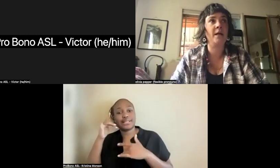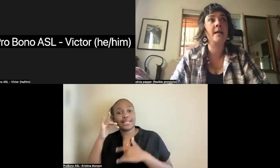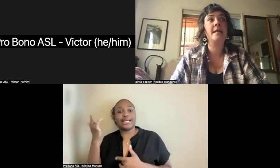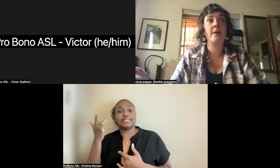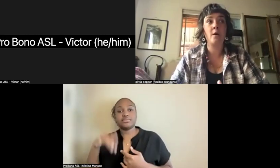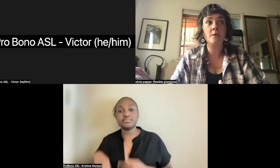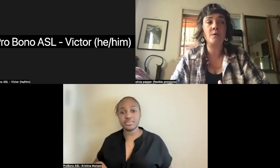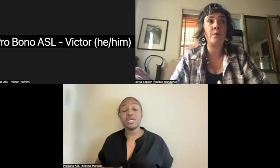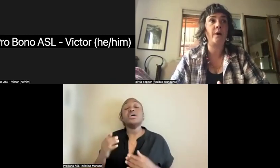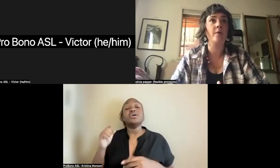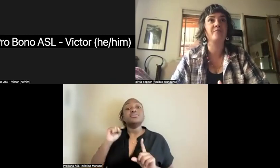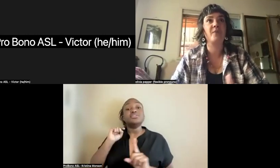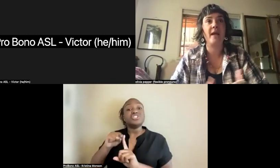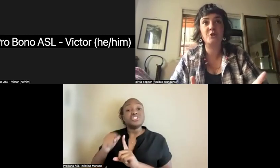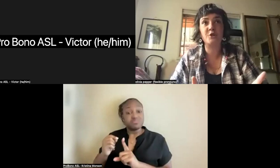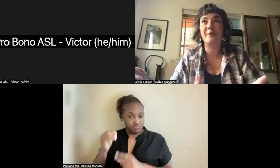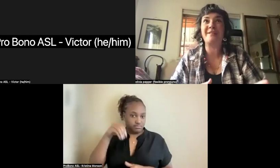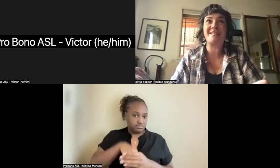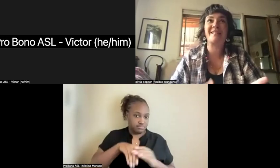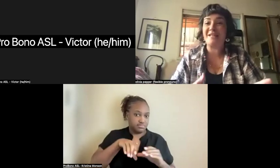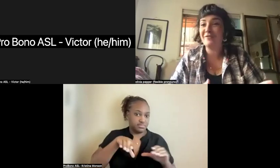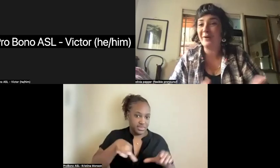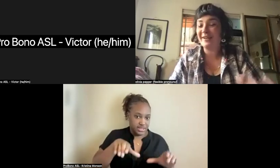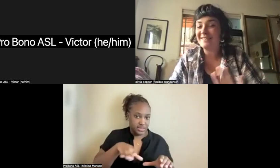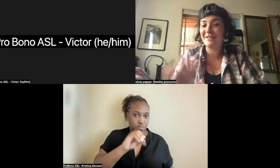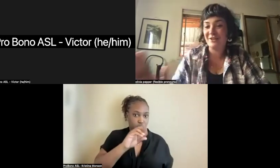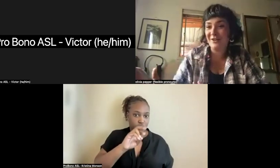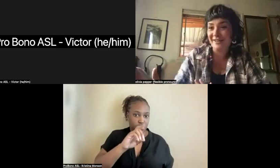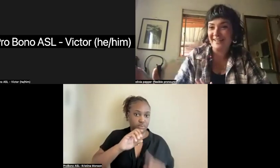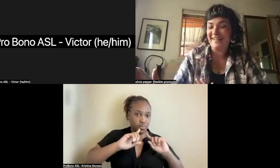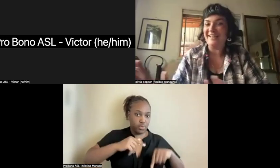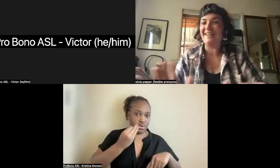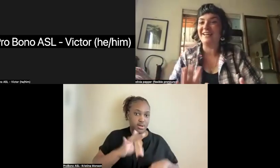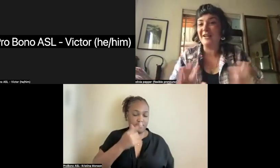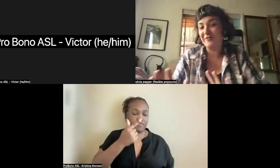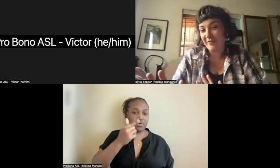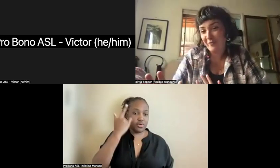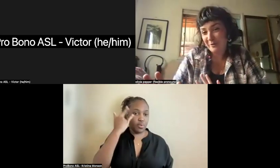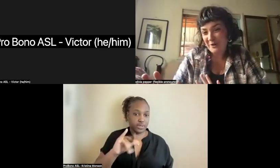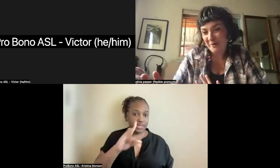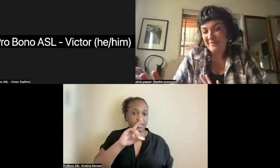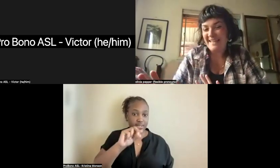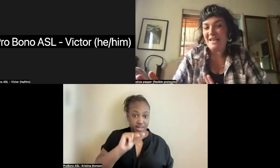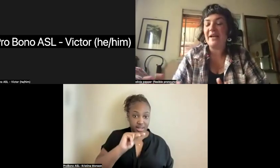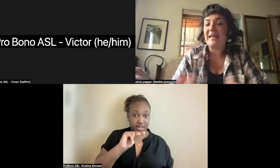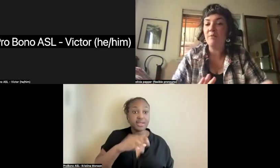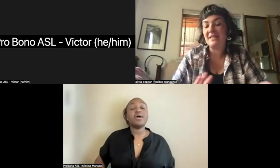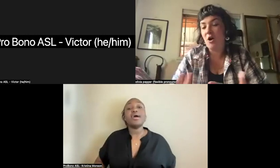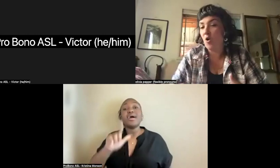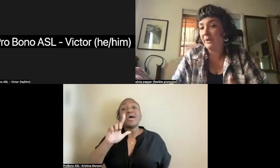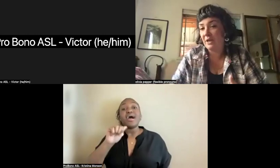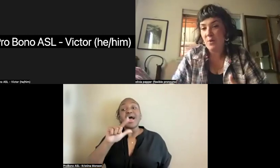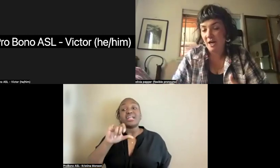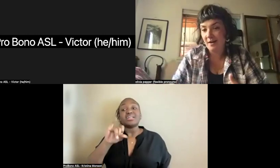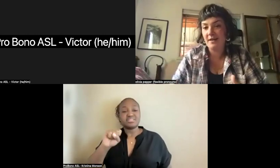Dawn. They also, Aleister Crowley did leave the organization on unfavorable terms, but he was